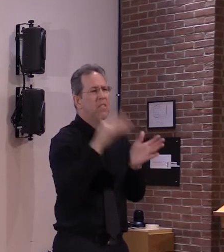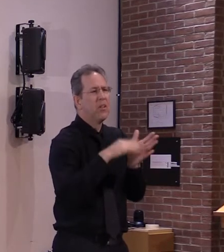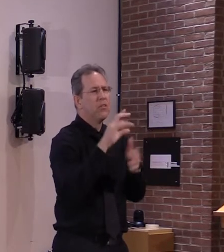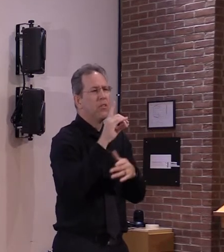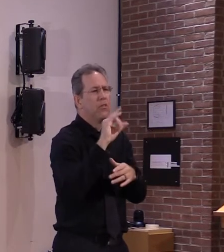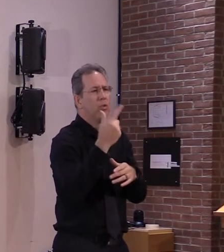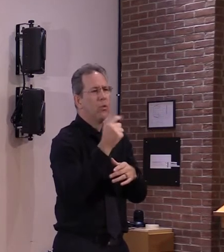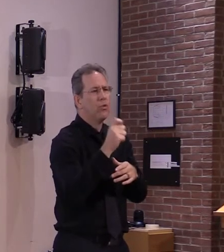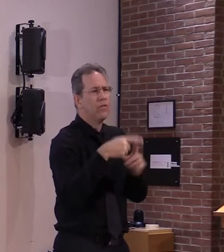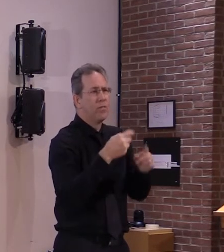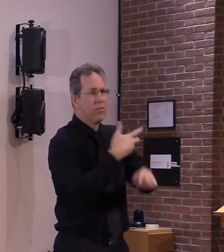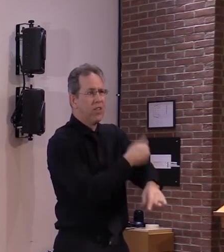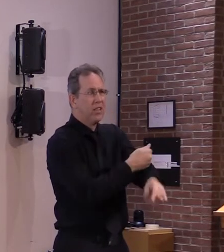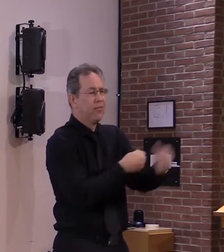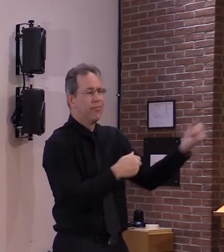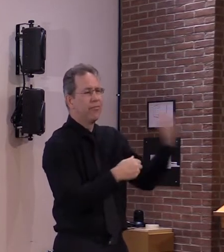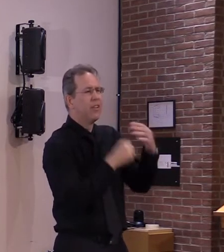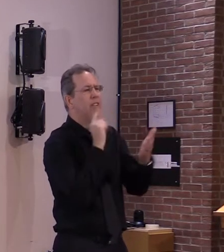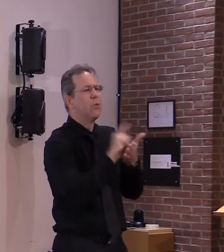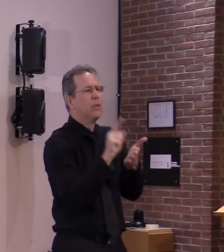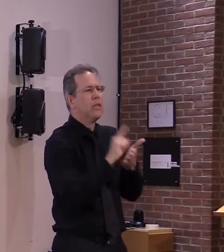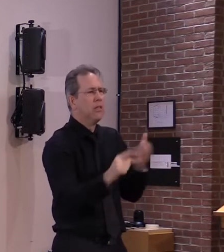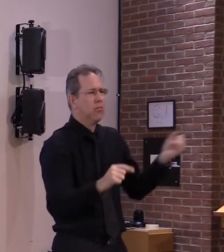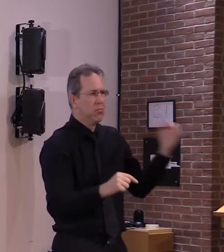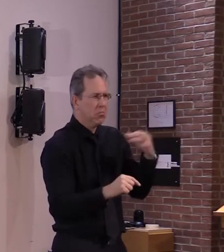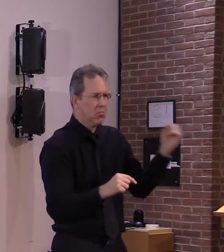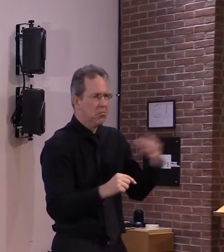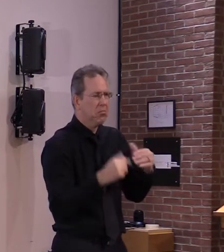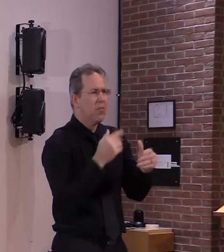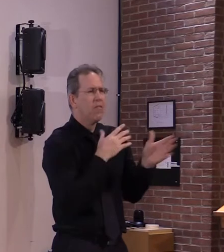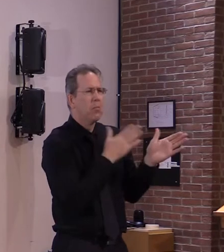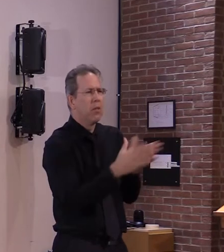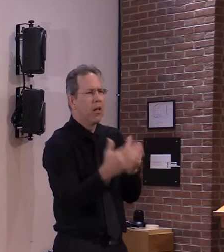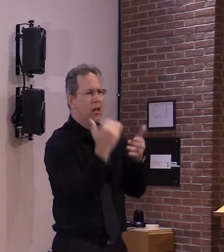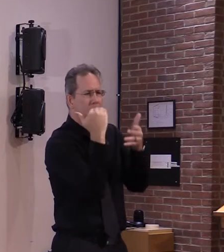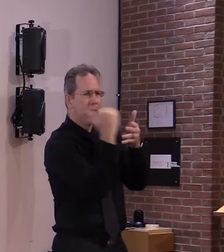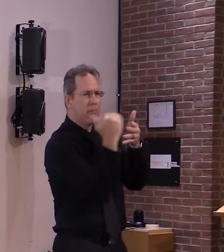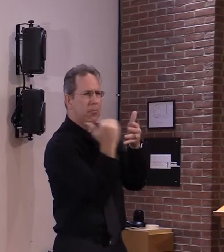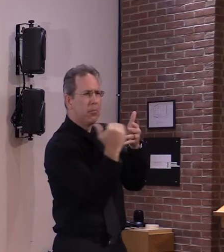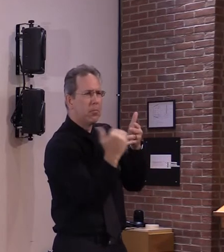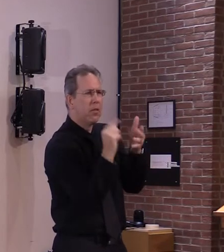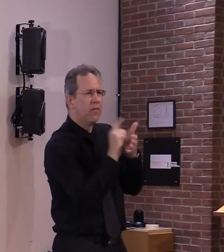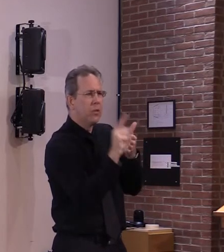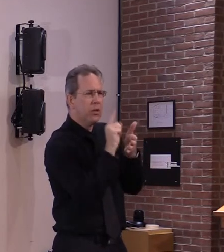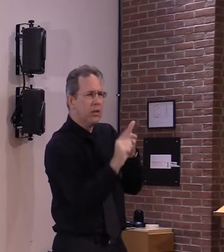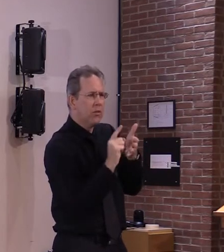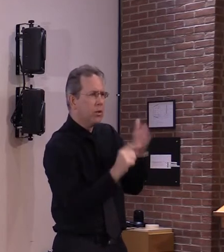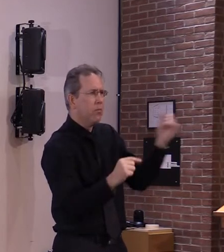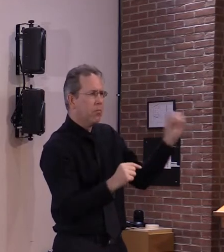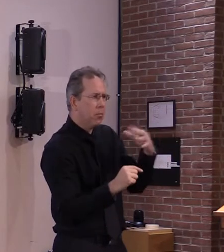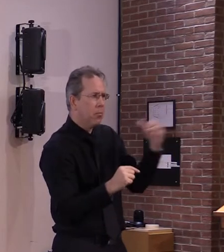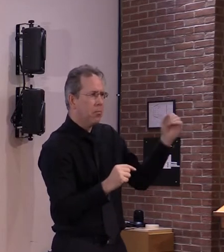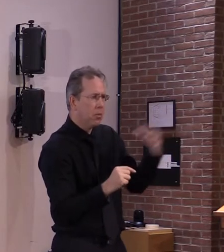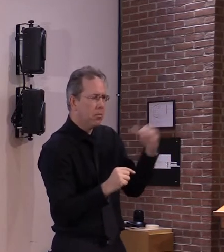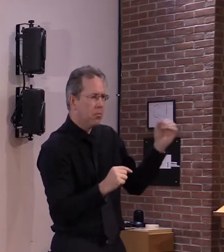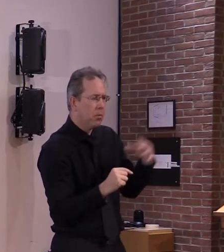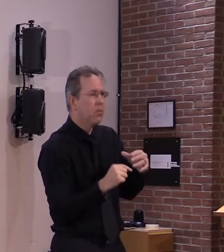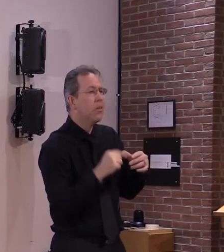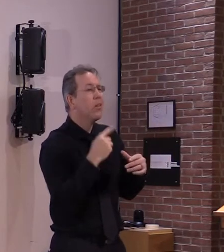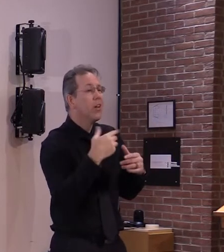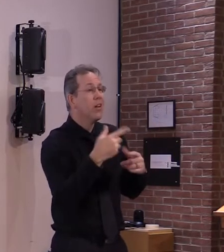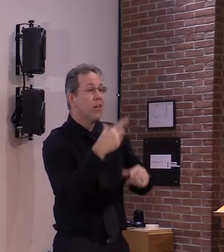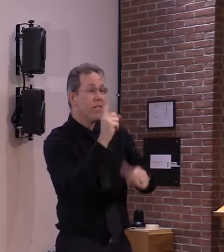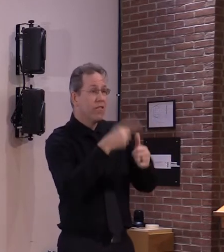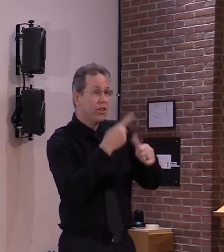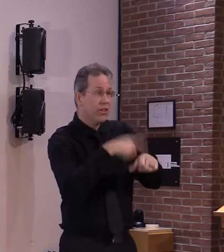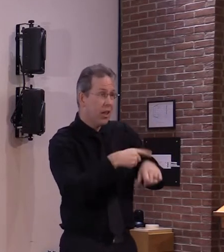number of the second dose in the coming weeks all those who receive a first dose will get their second dose 21 days